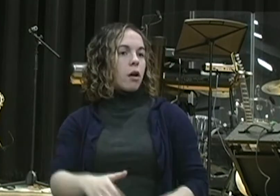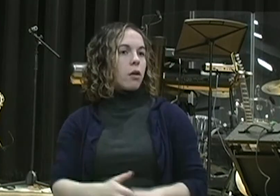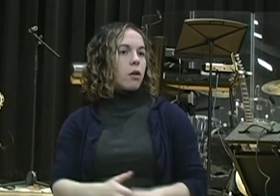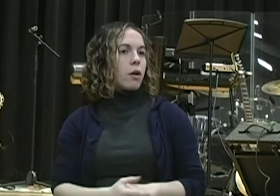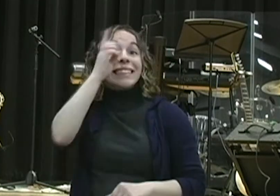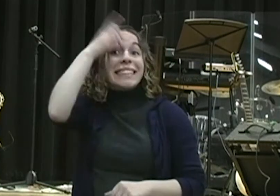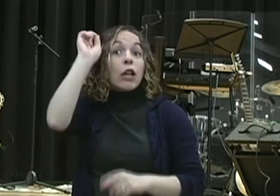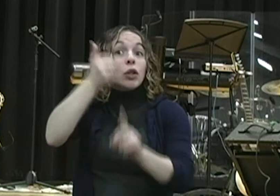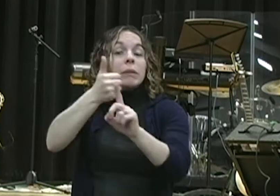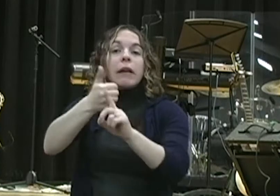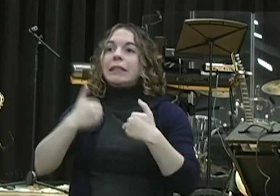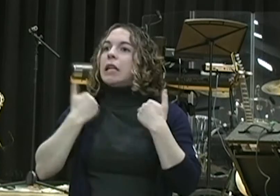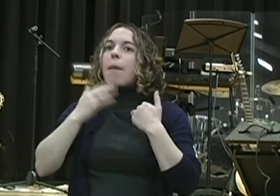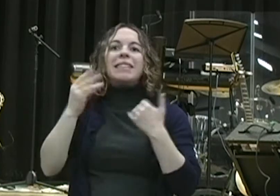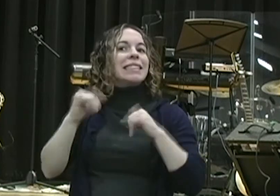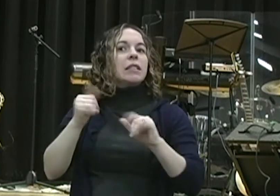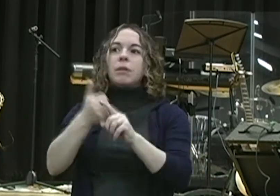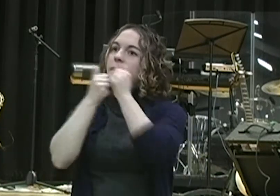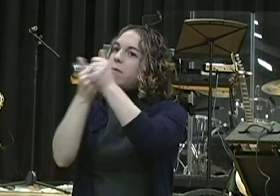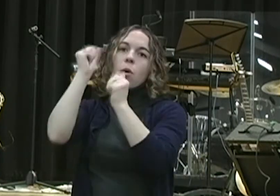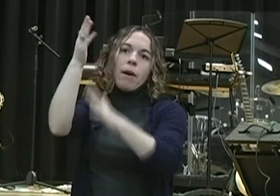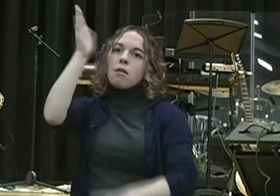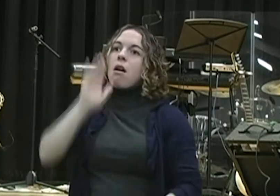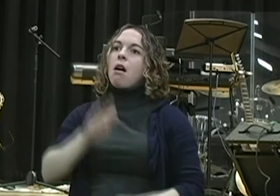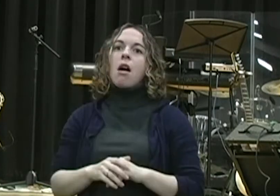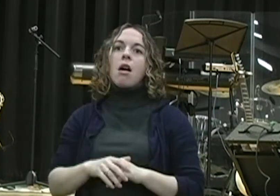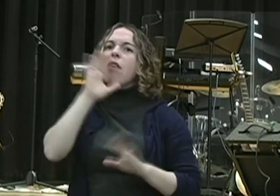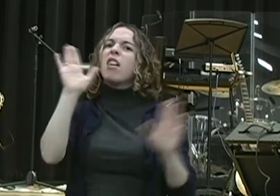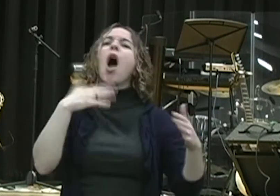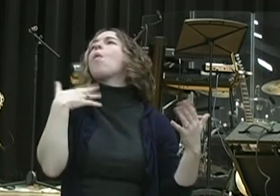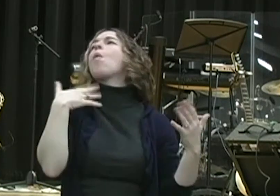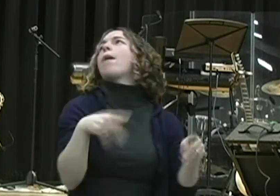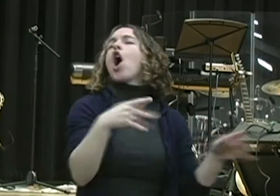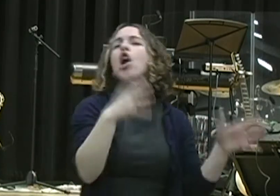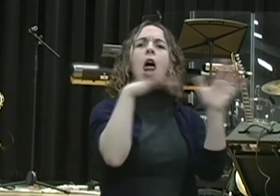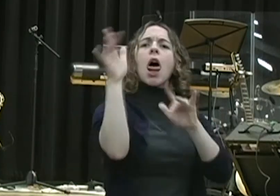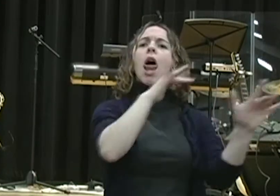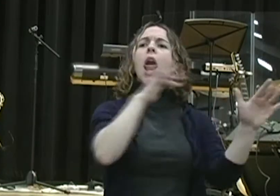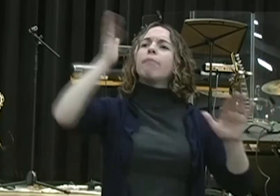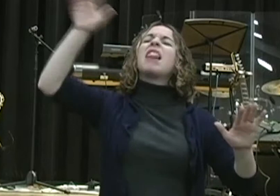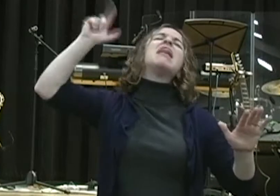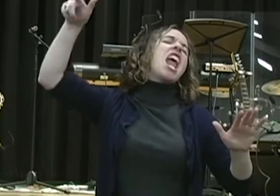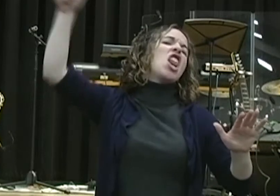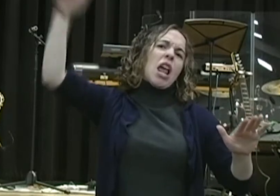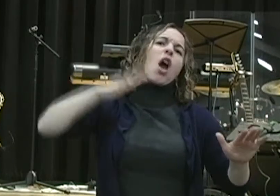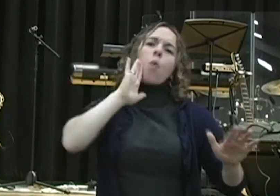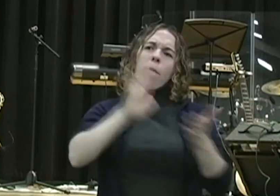man with principle. As a young man, he was a man that knew what was right and did what was right and stood for what was right. As a young man,